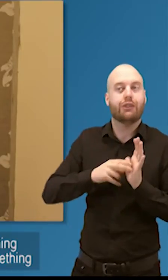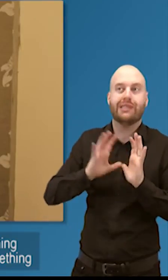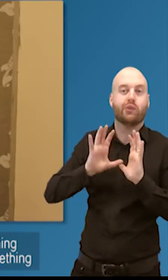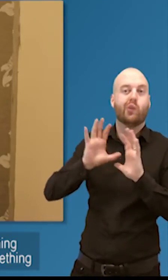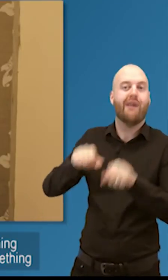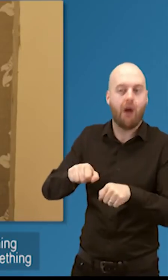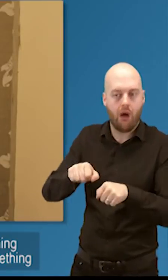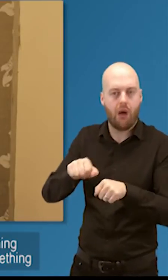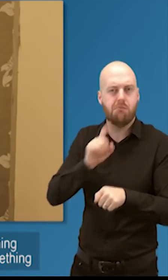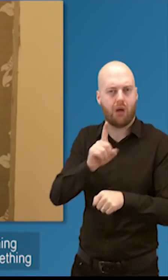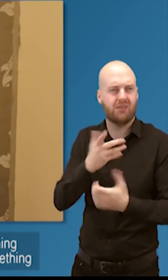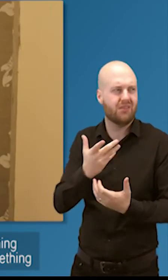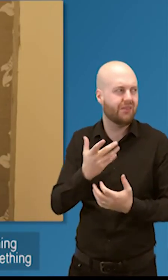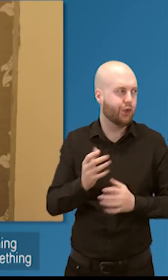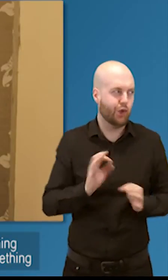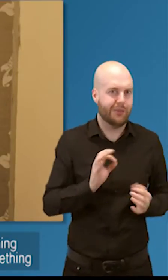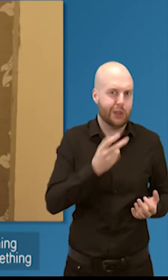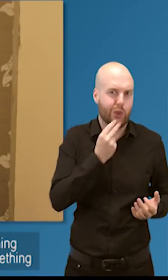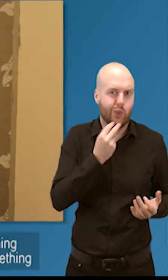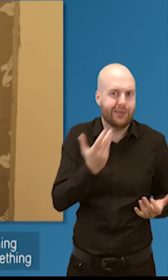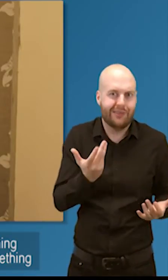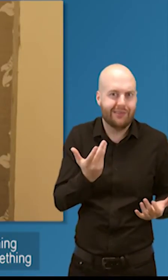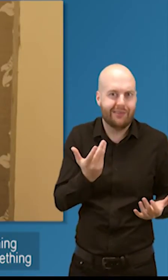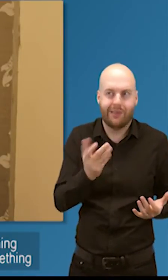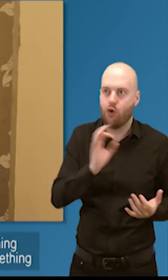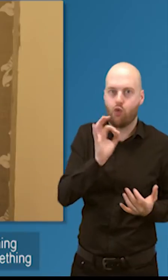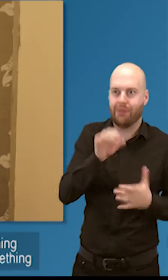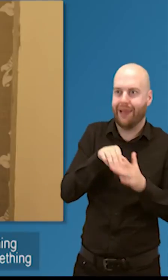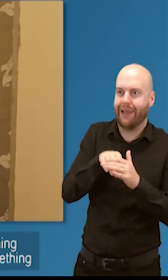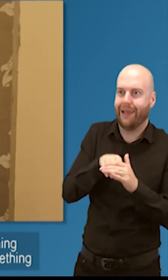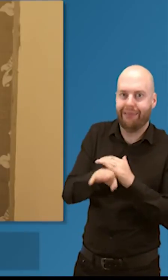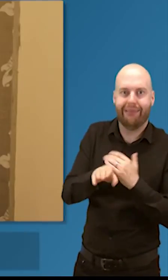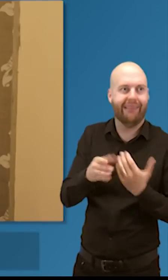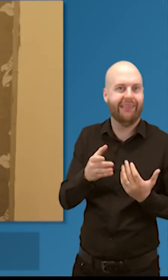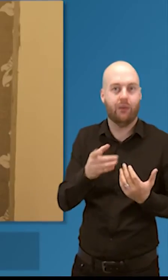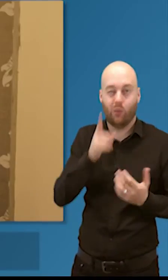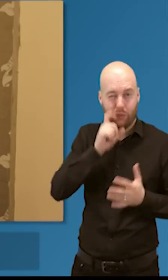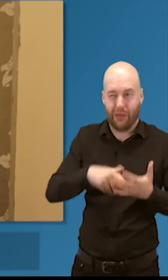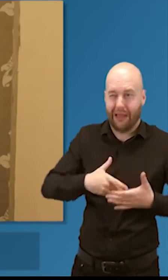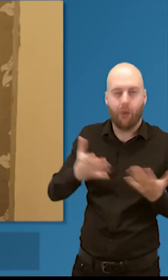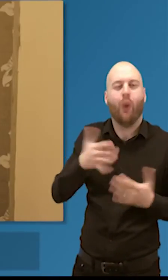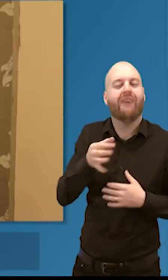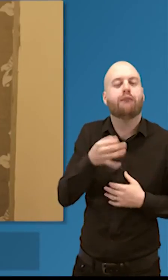anything that's not about the the automatic um and sort of public benefit is something that we would explore